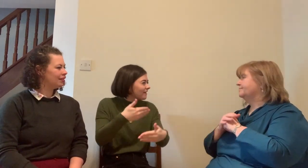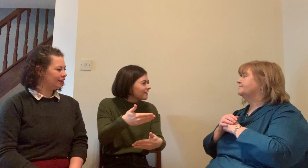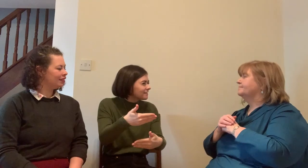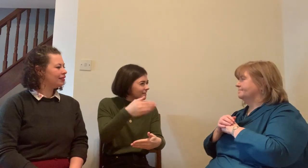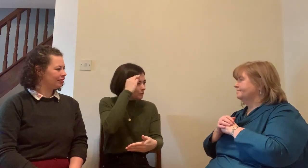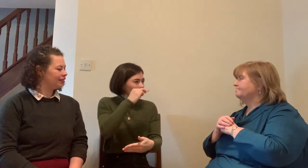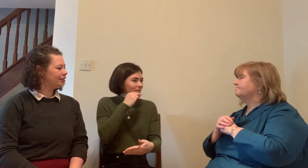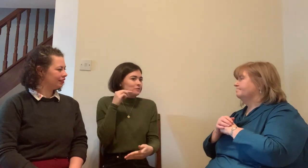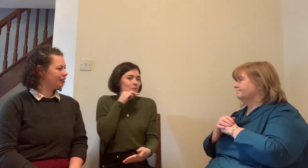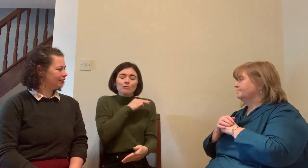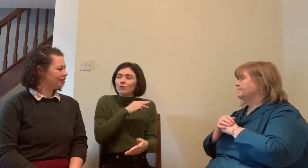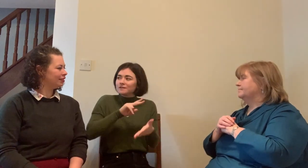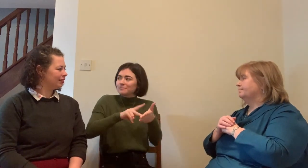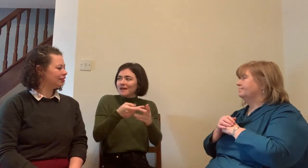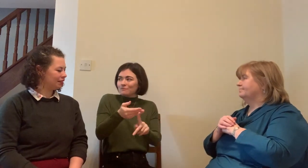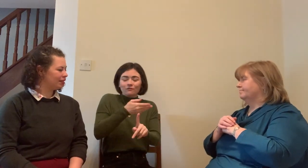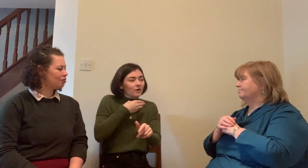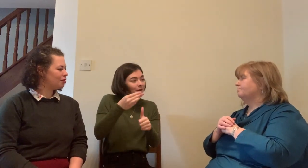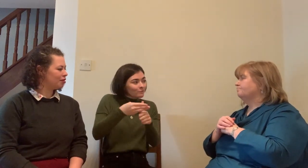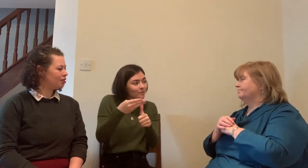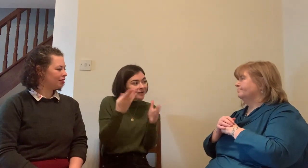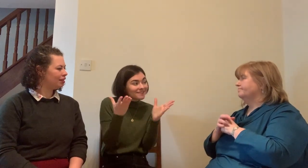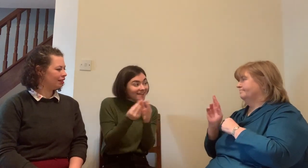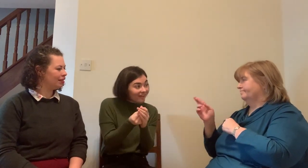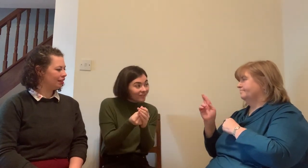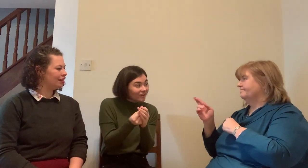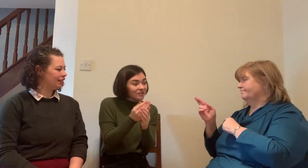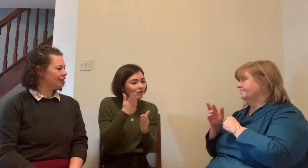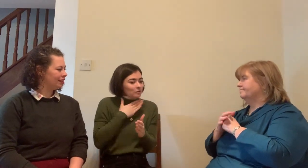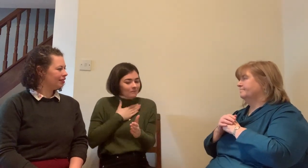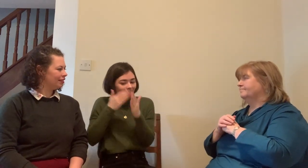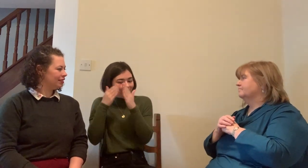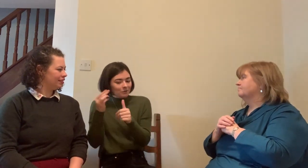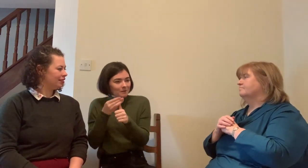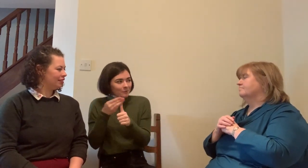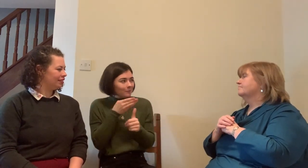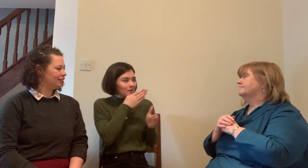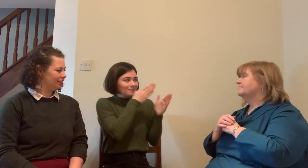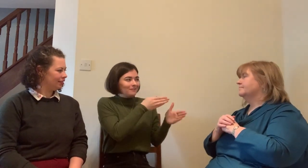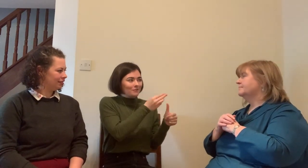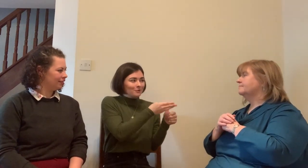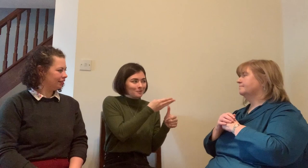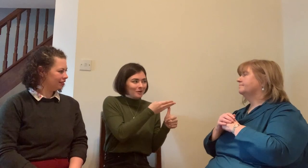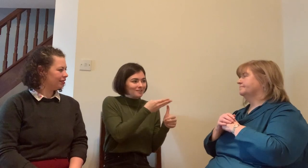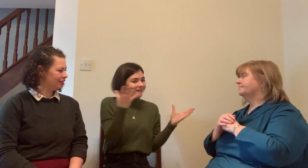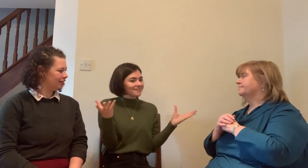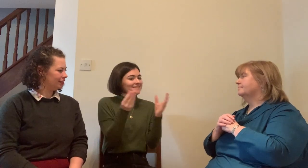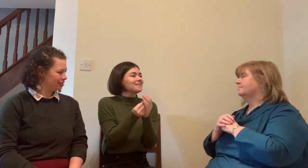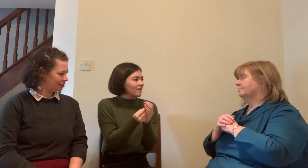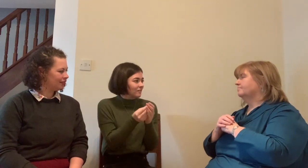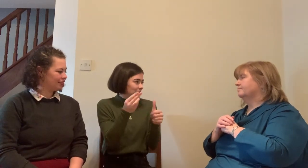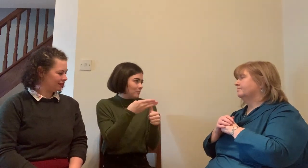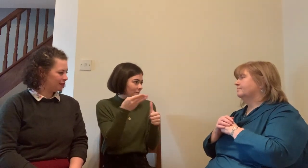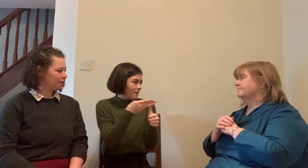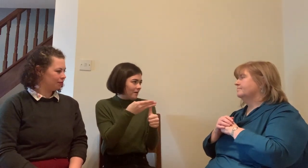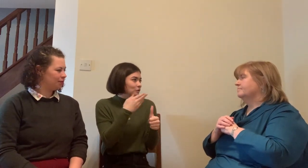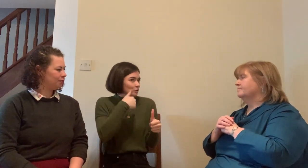and it's so broad you know I think we constantly need training there's so many opportunities for CPD going